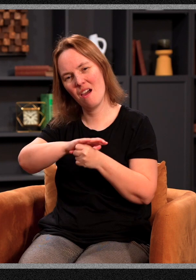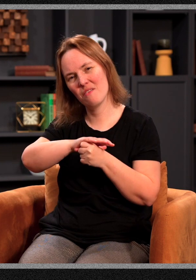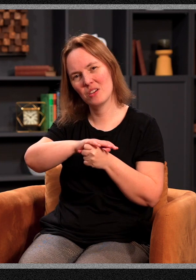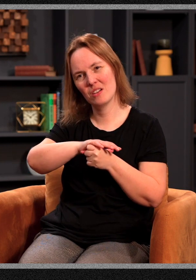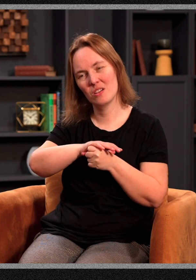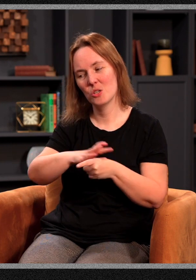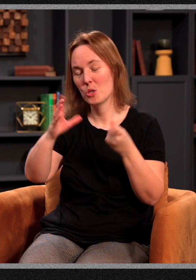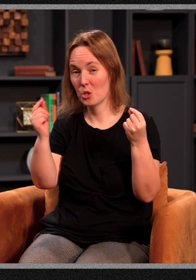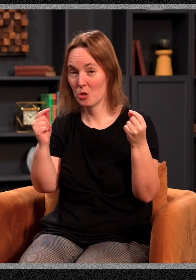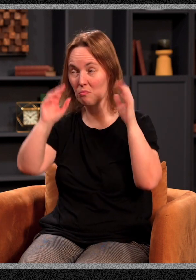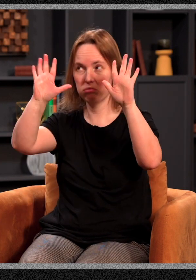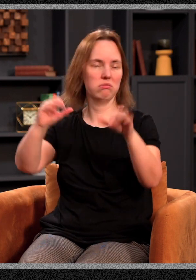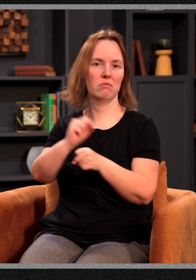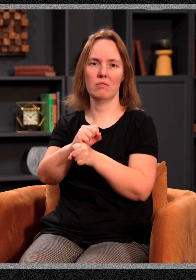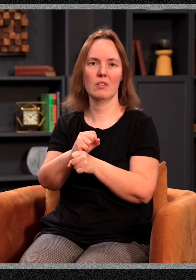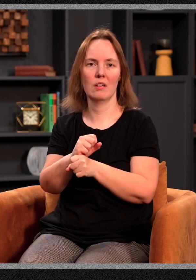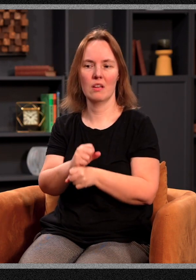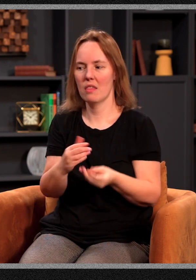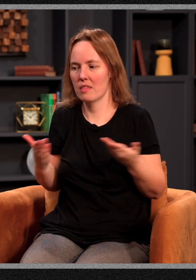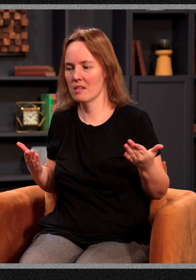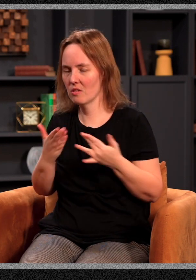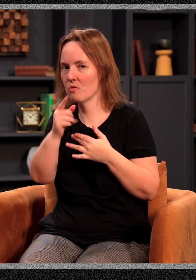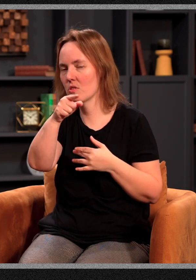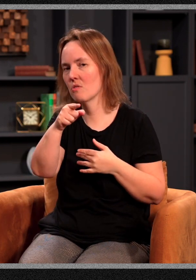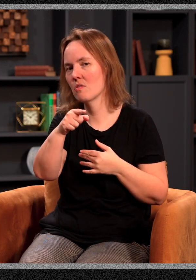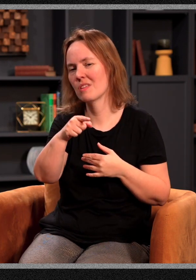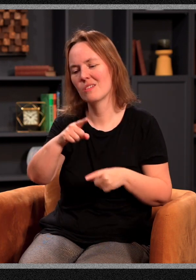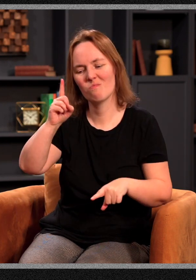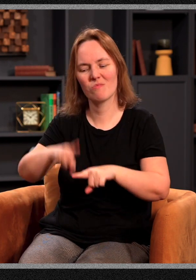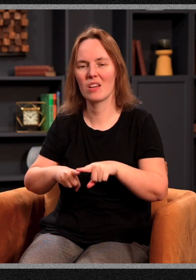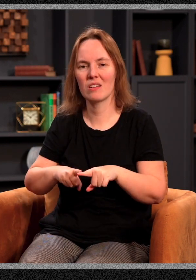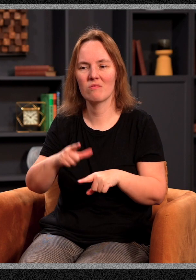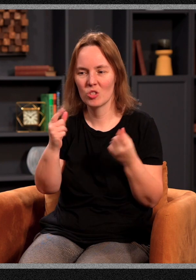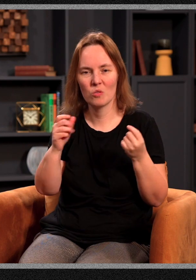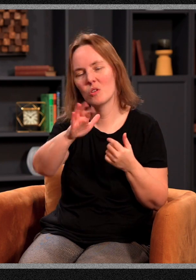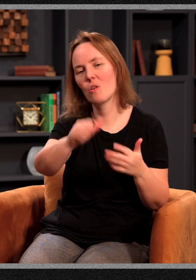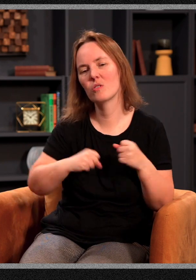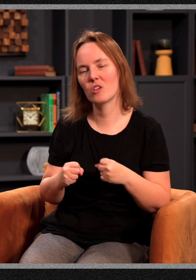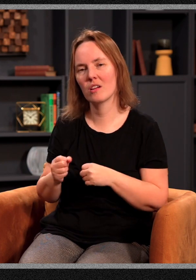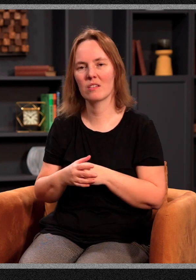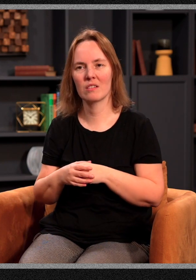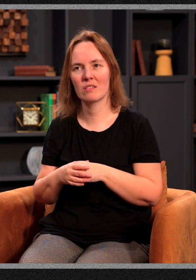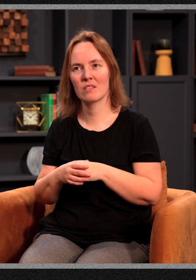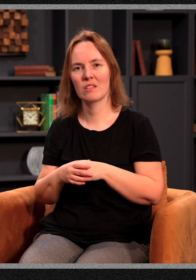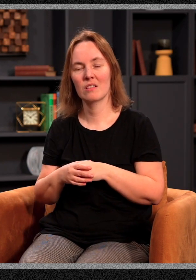to do the miraculous, to do things through you that you cannot humanly do in your own strength. So it does perform the